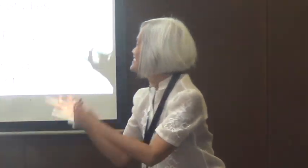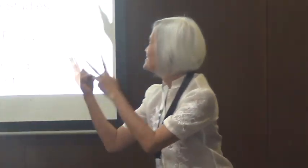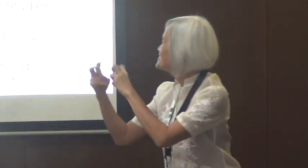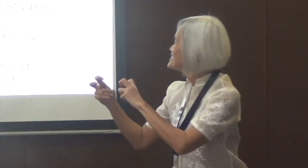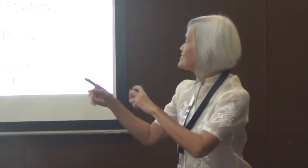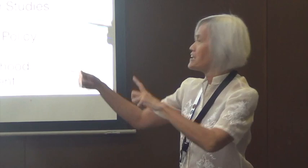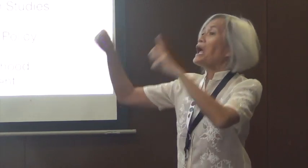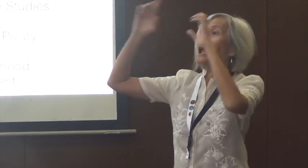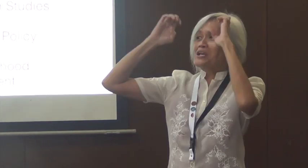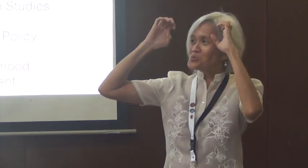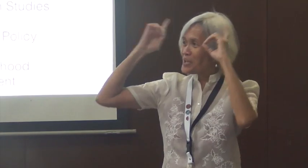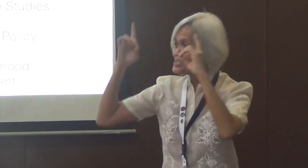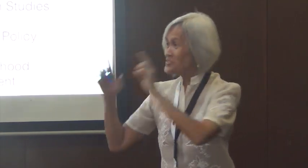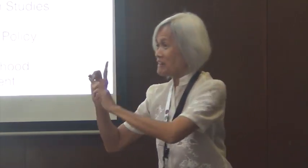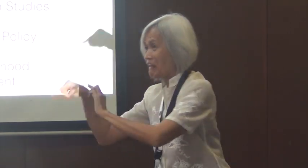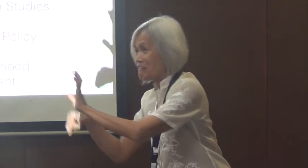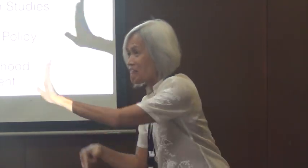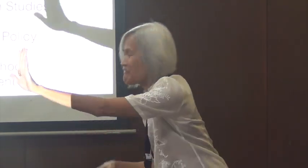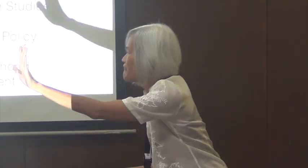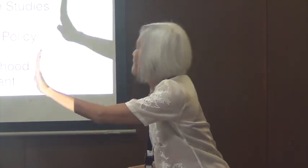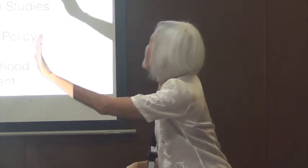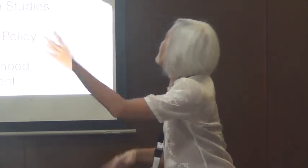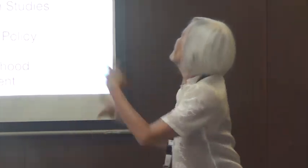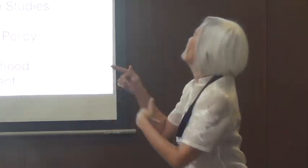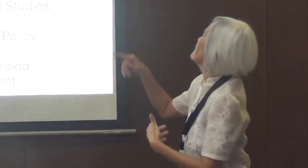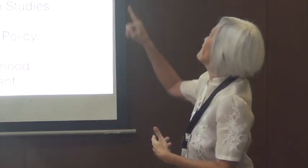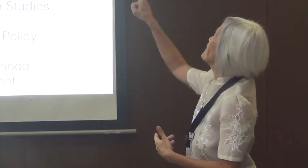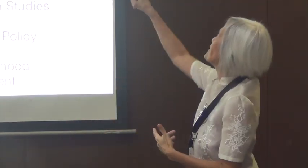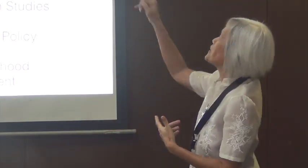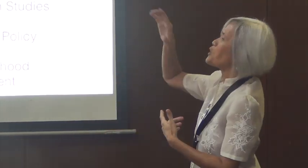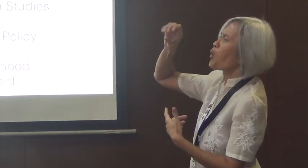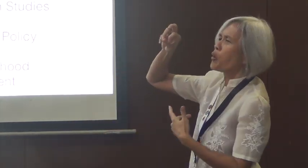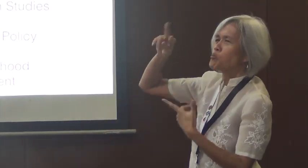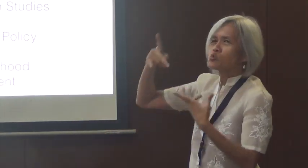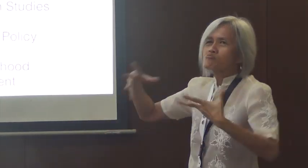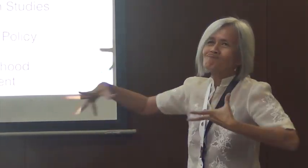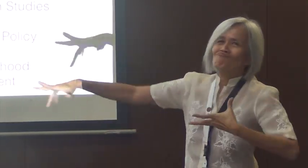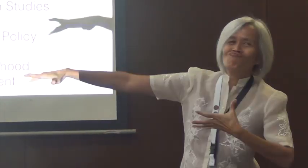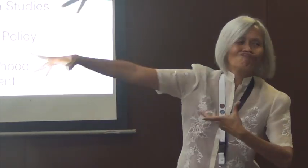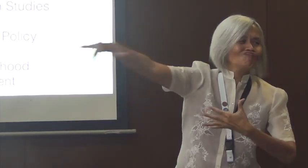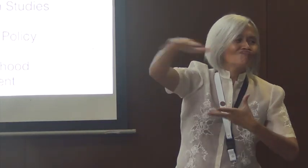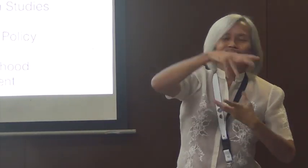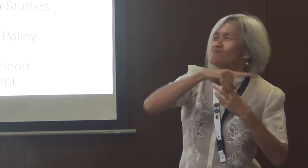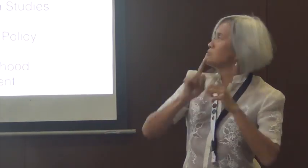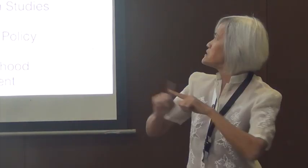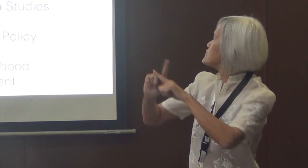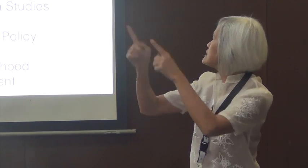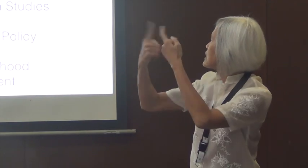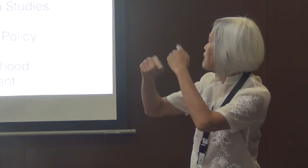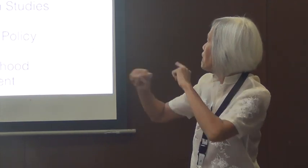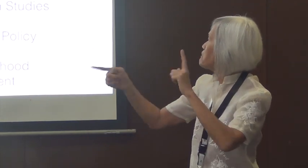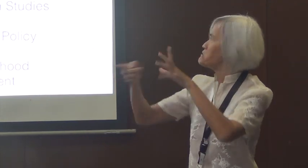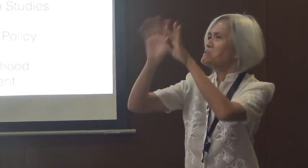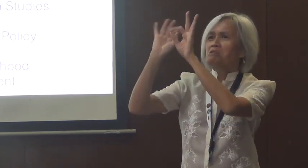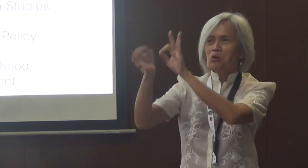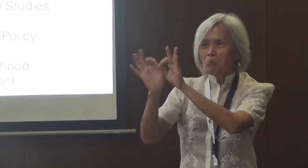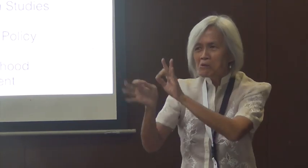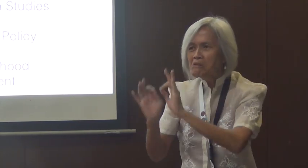Philippine studies, Perpi's field. Education, mexicography, gathering data, sign